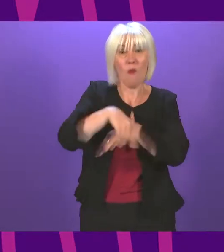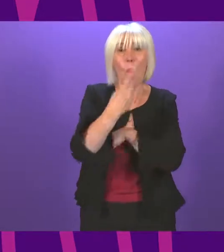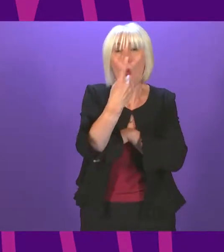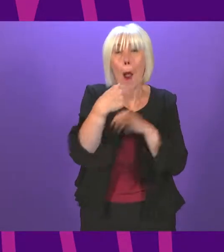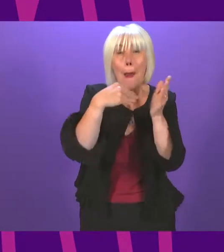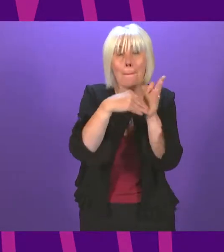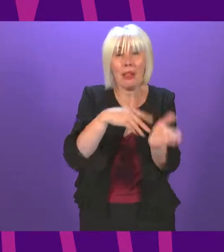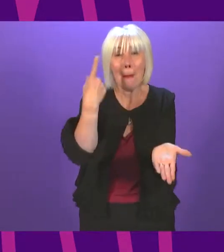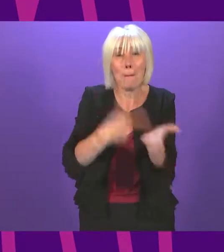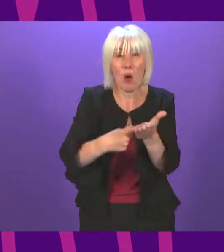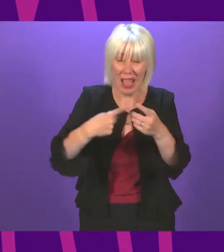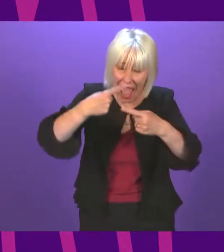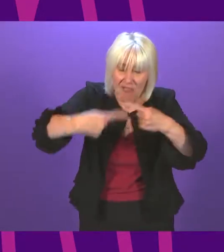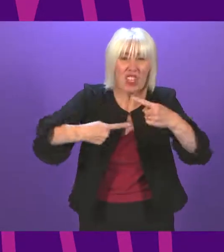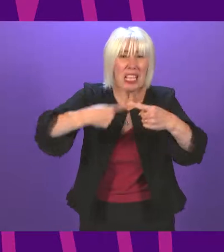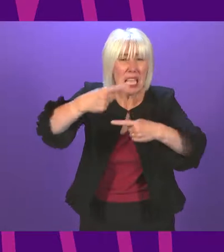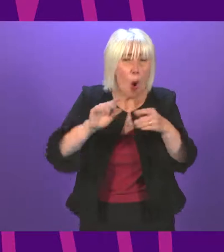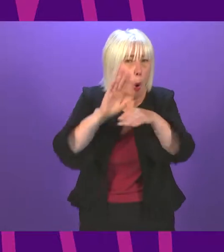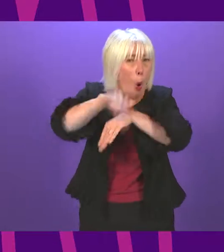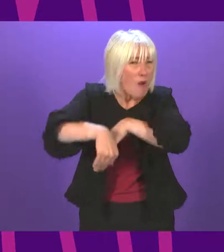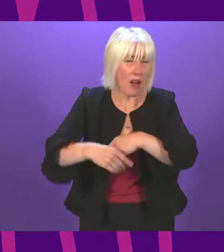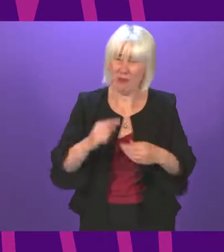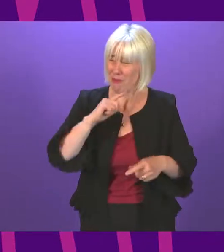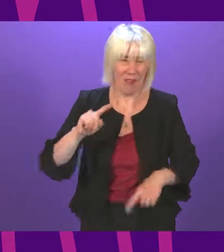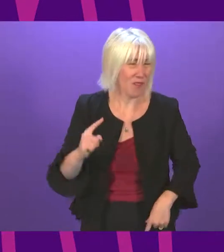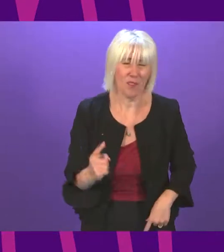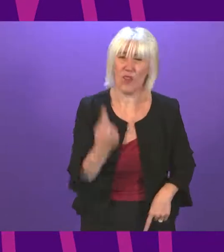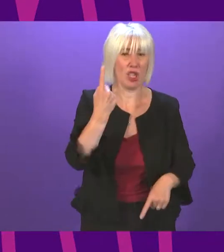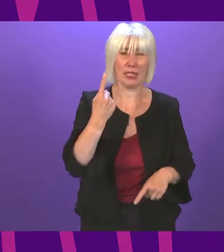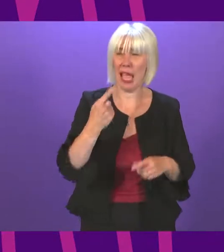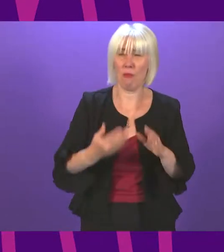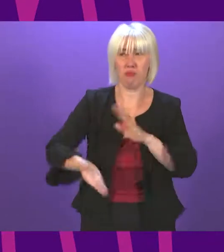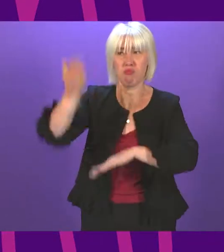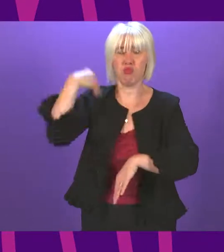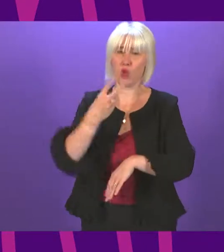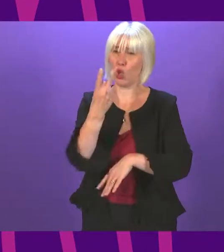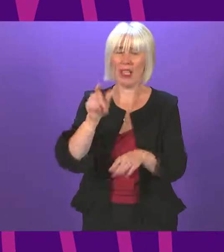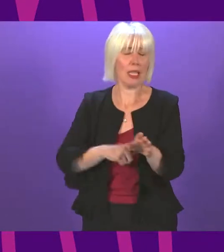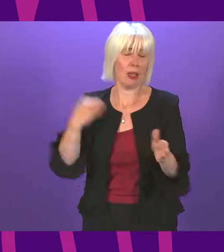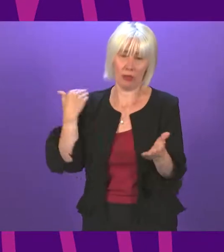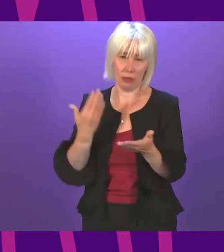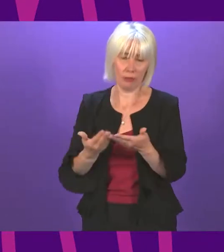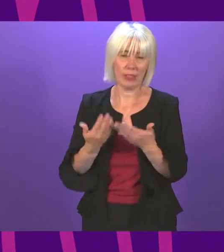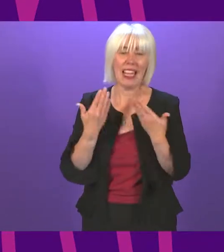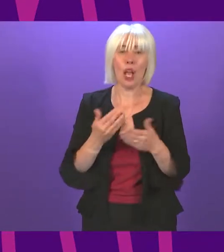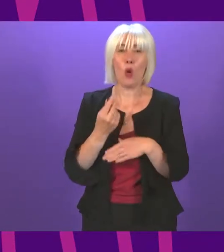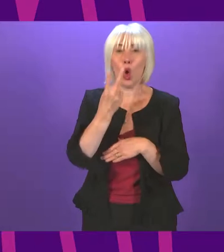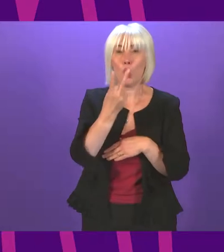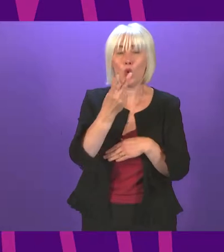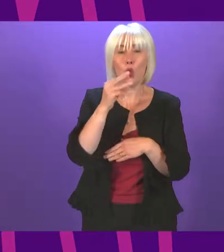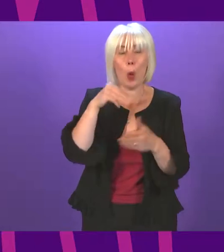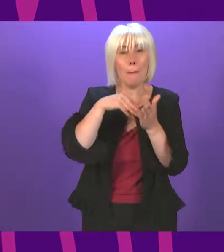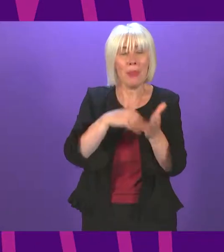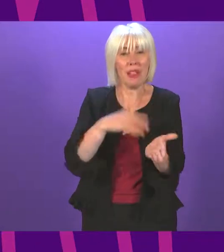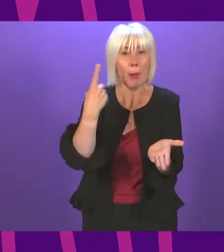£1 million a year for the first time since devolution. With over £2 million now